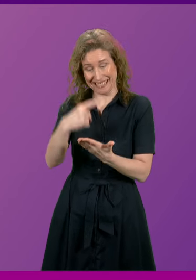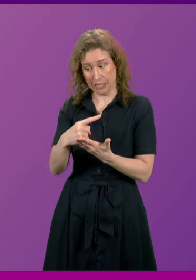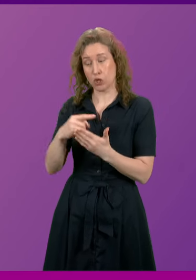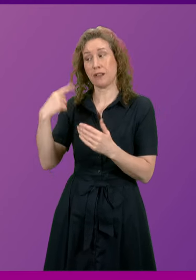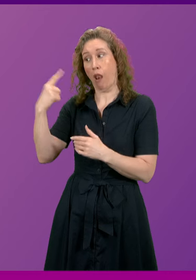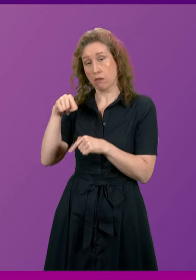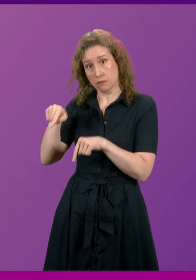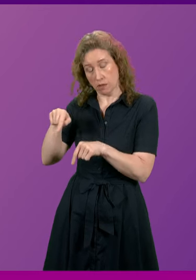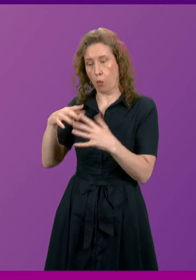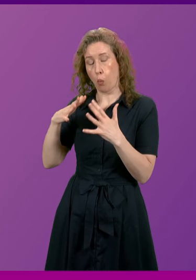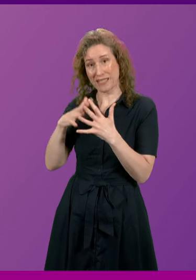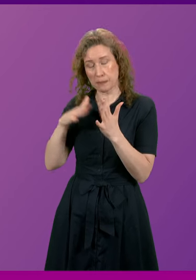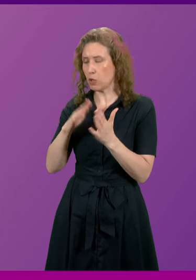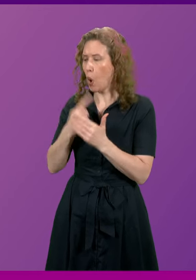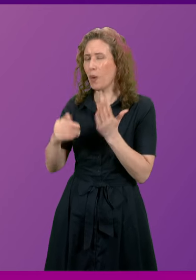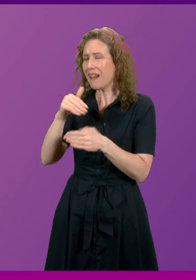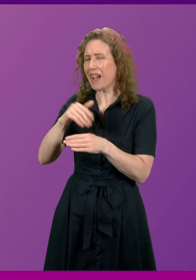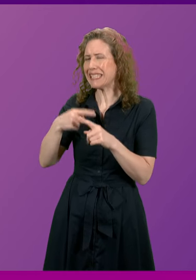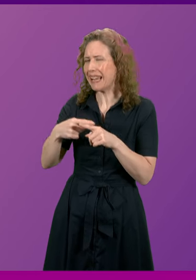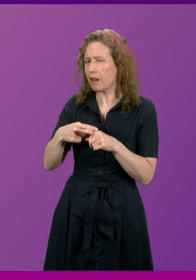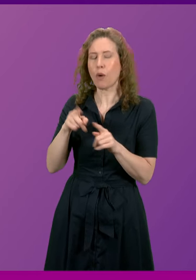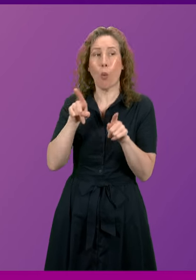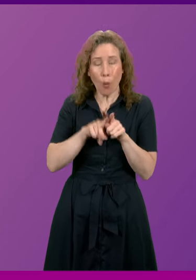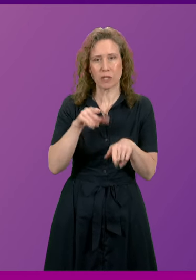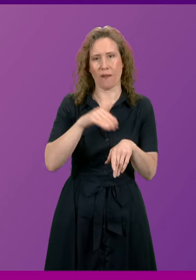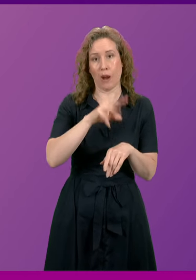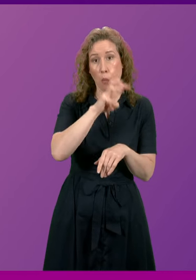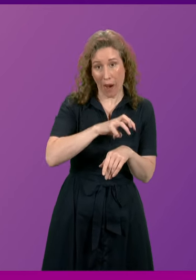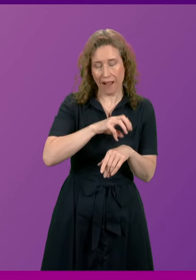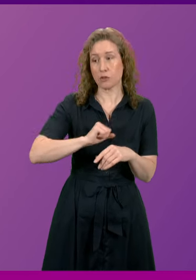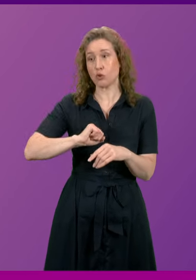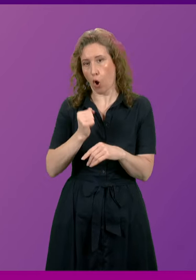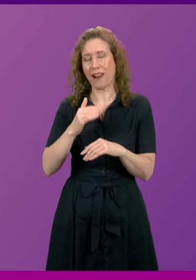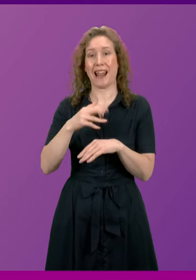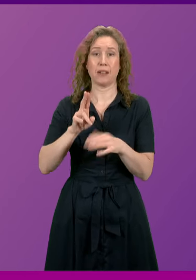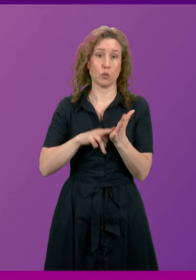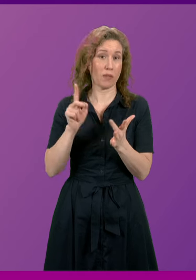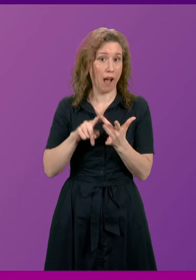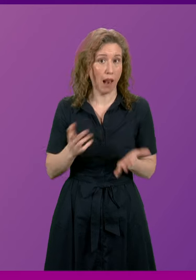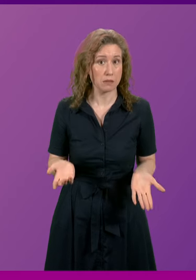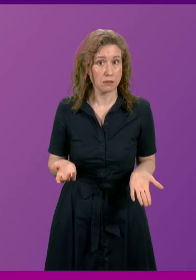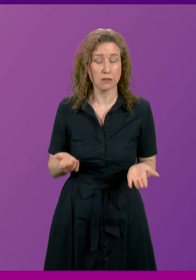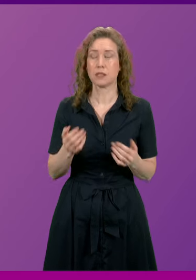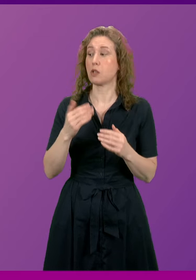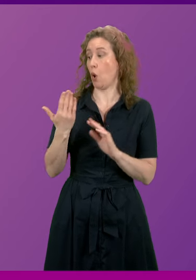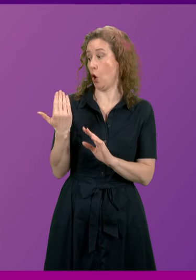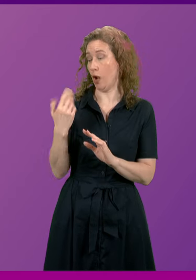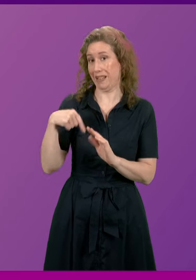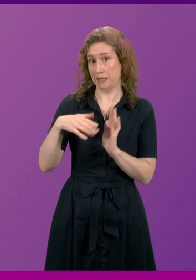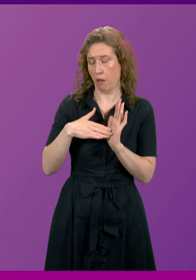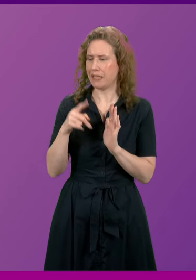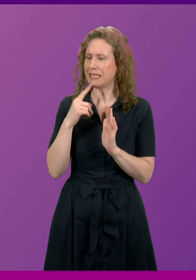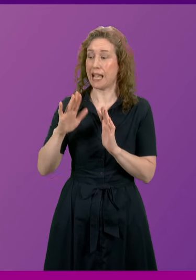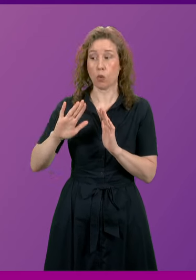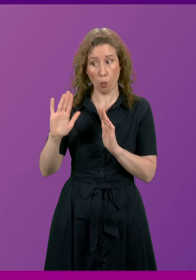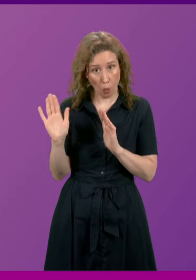Westminster don't just affect England but Wales Scotland and Northern Ireland. Earlier in the month he had said all